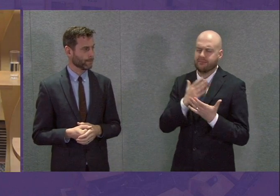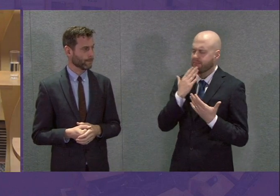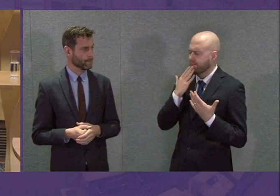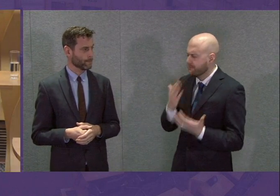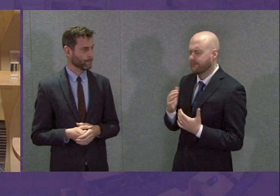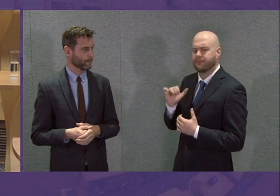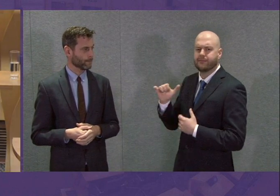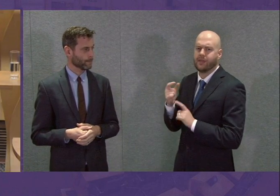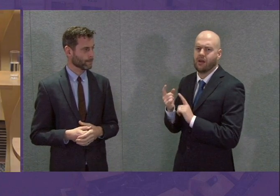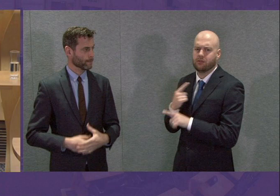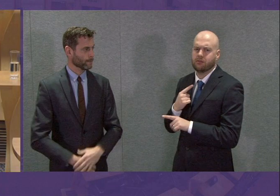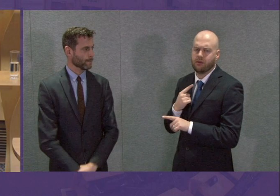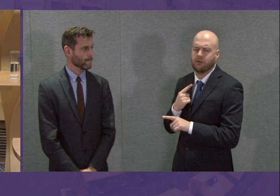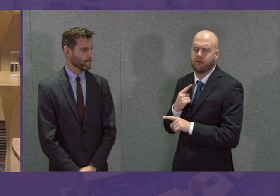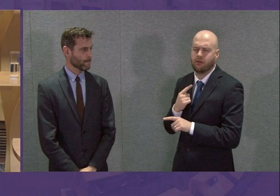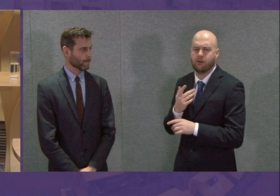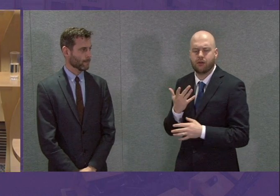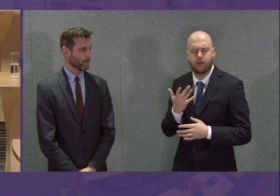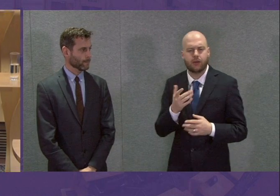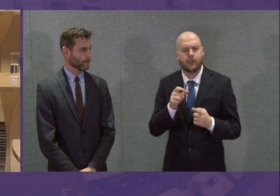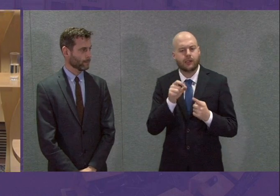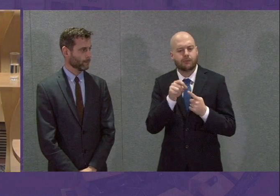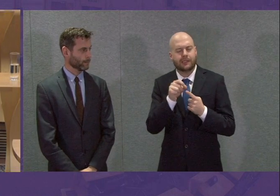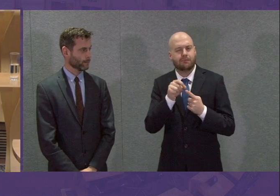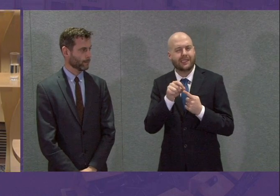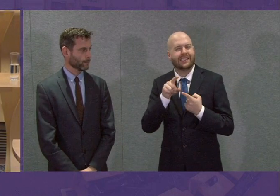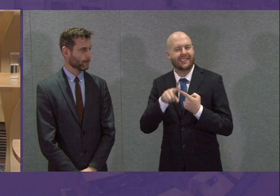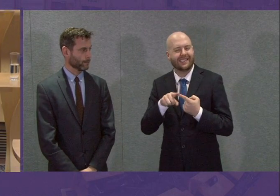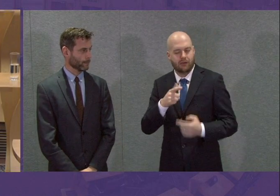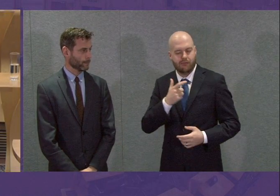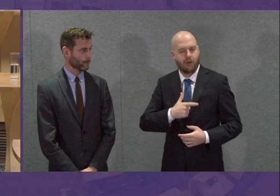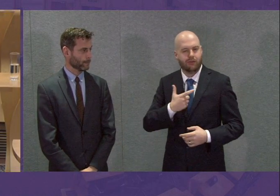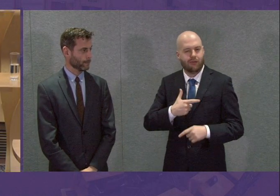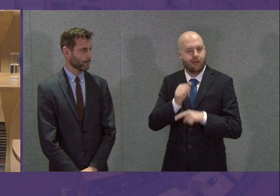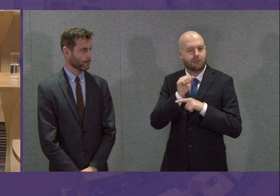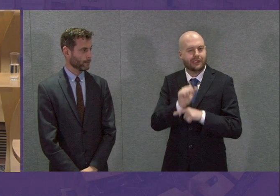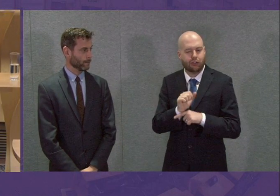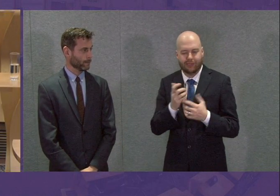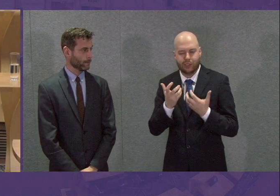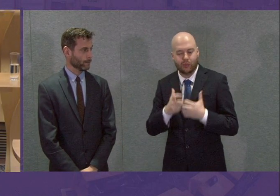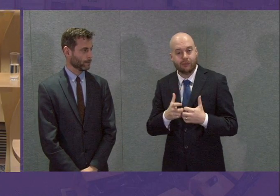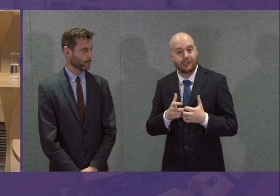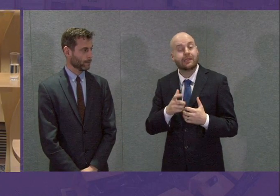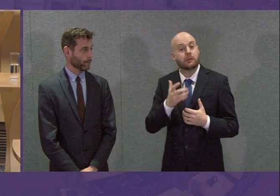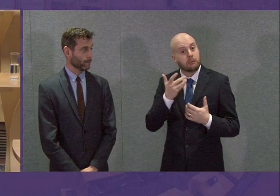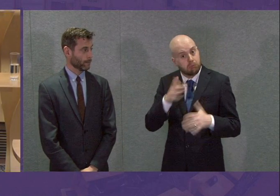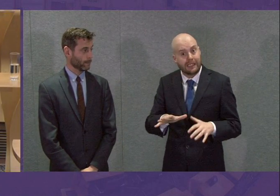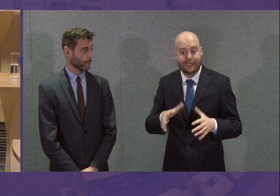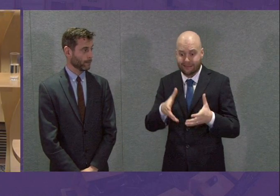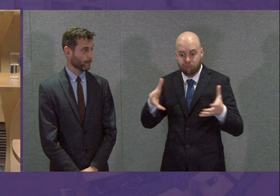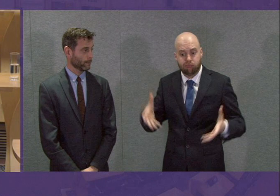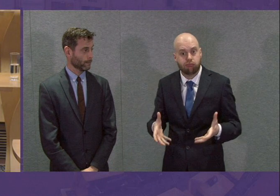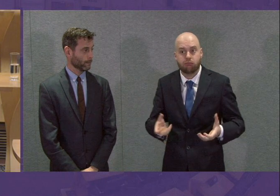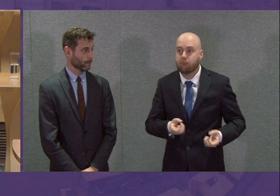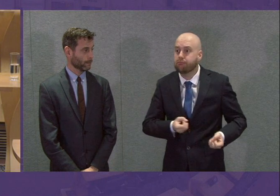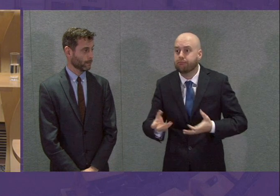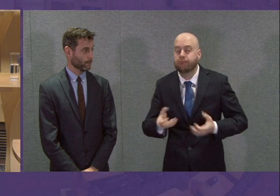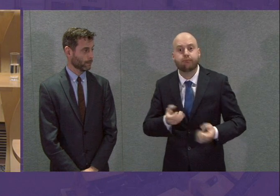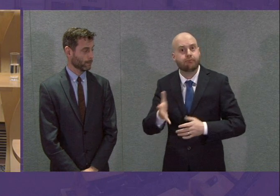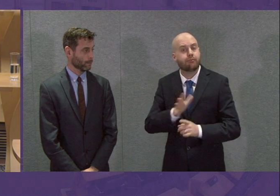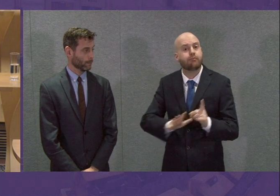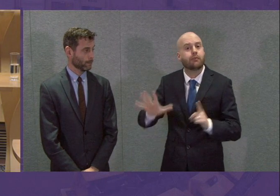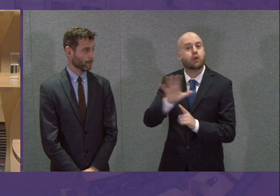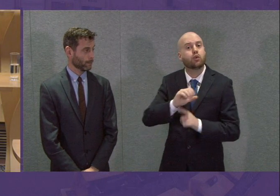More supplies of PPE were delivered to ambulance stations across Scotland just yesterday afternoon, but they